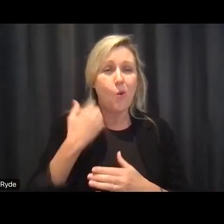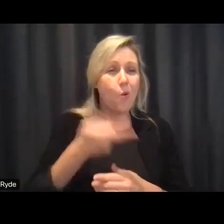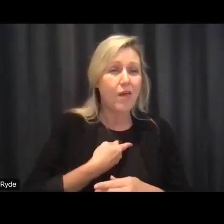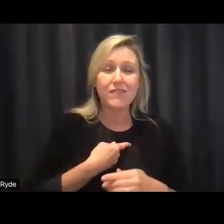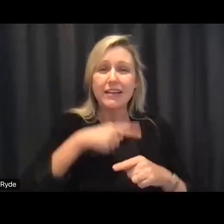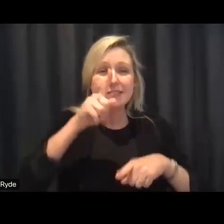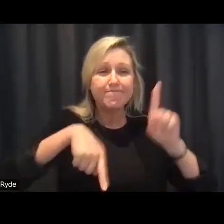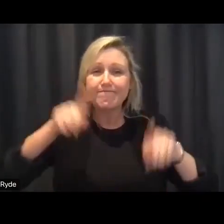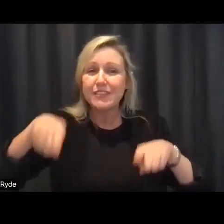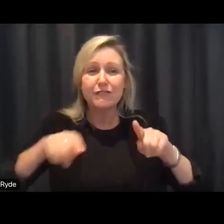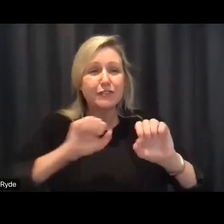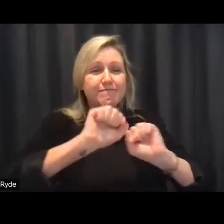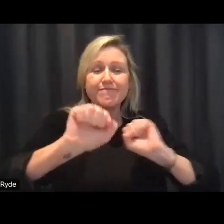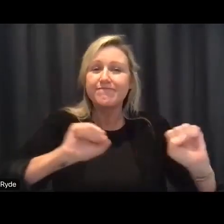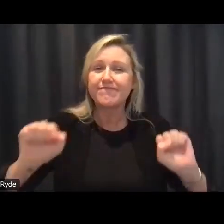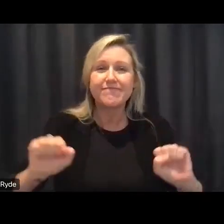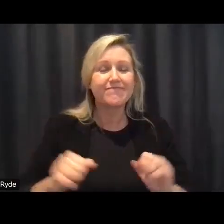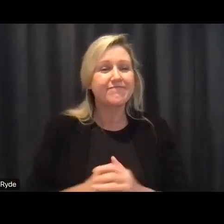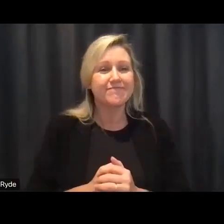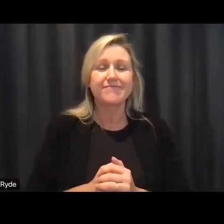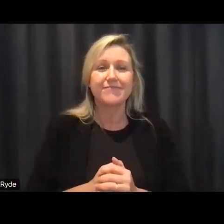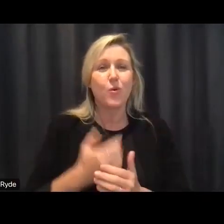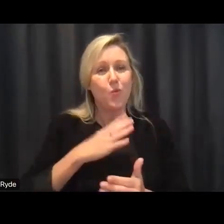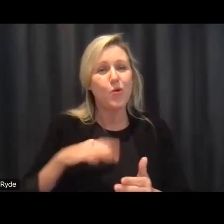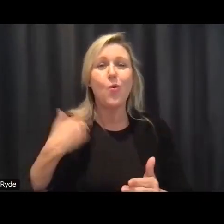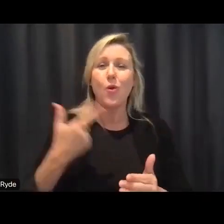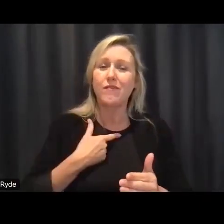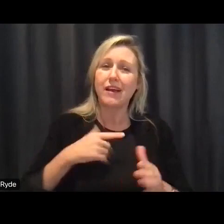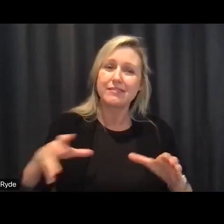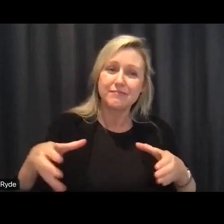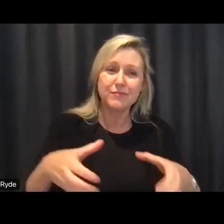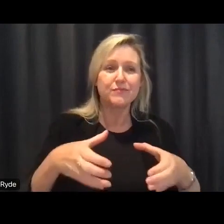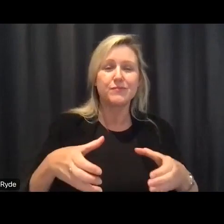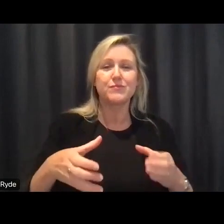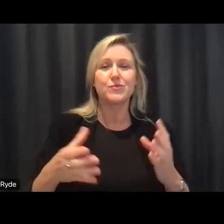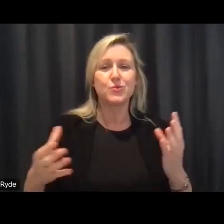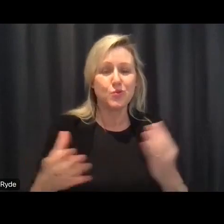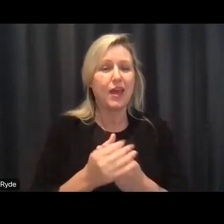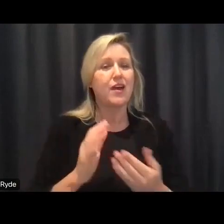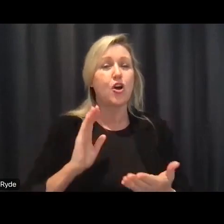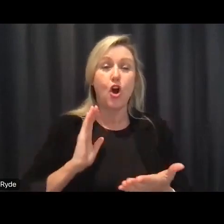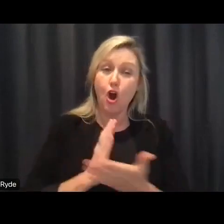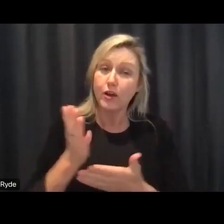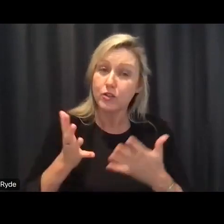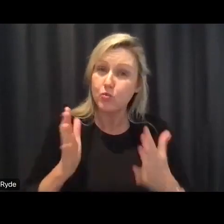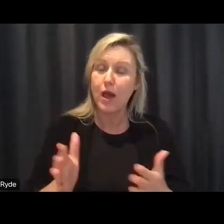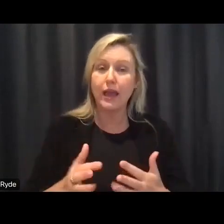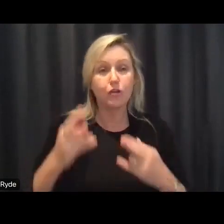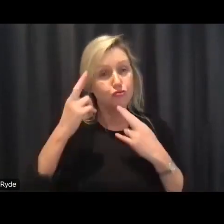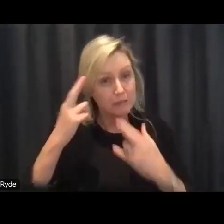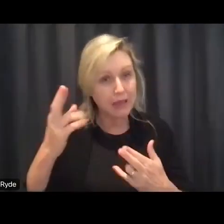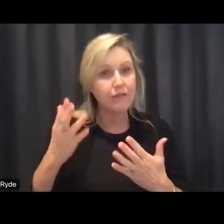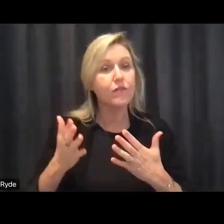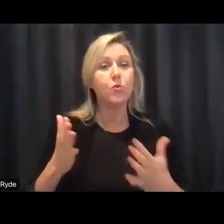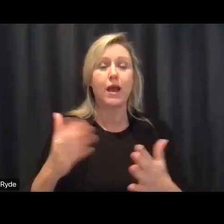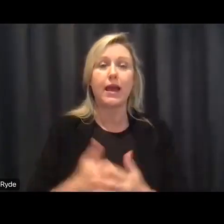we do it honestly frankly respectfully we all see what